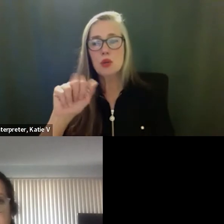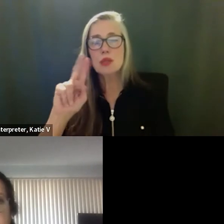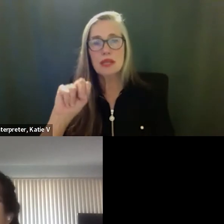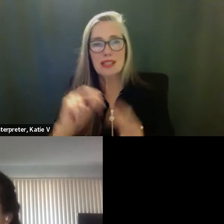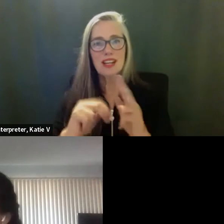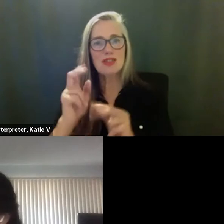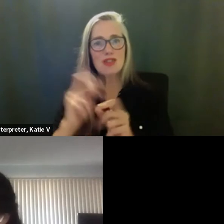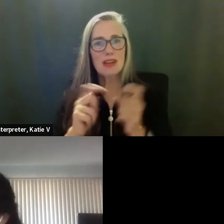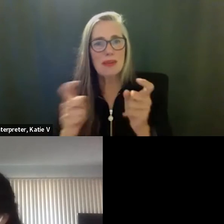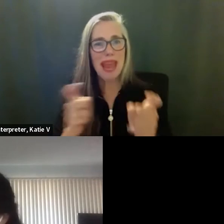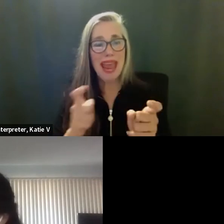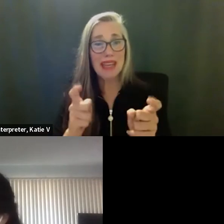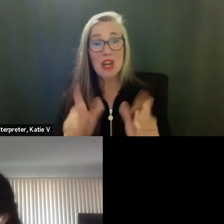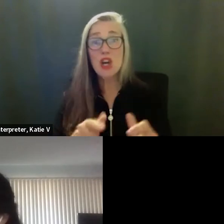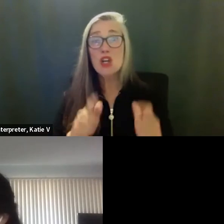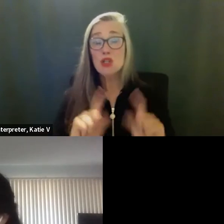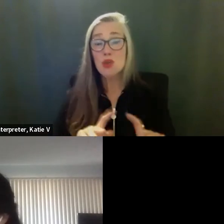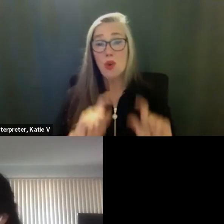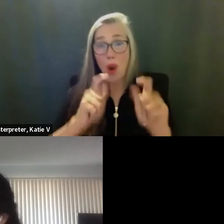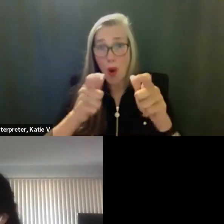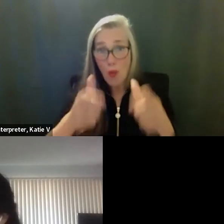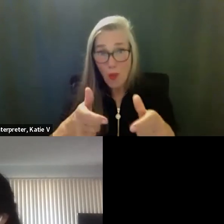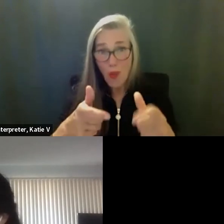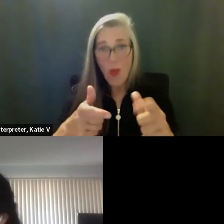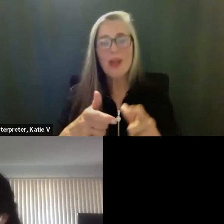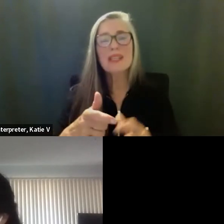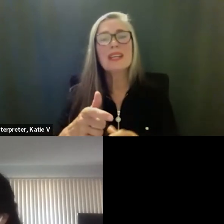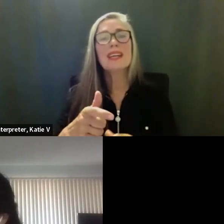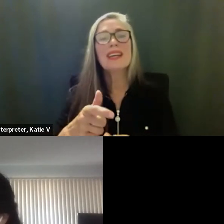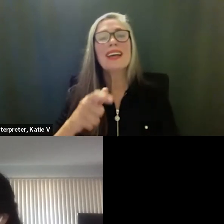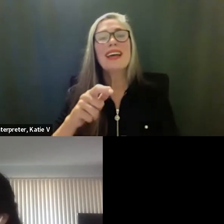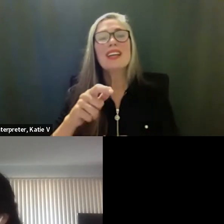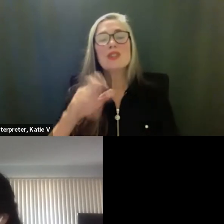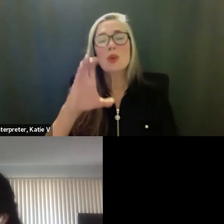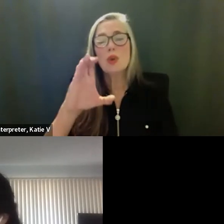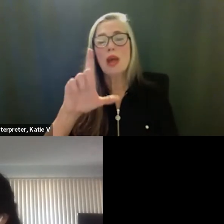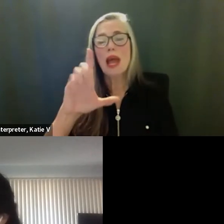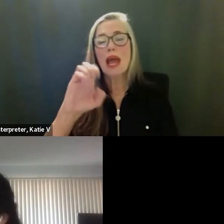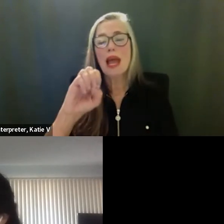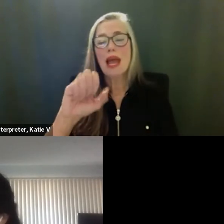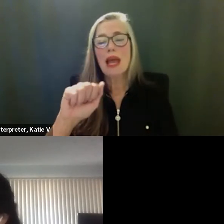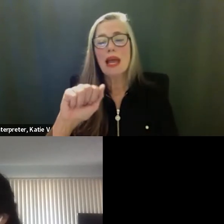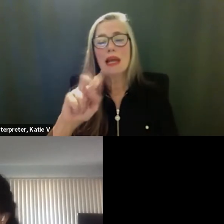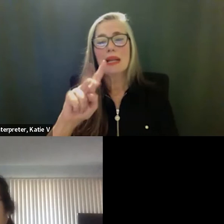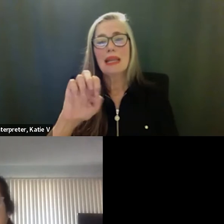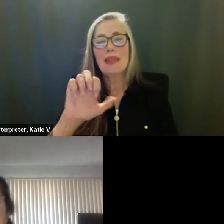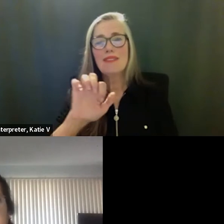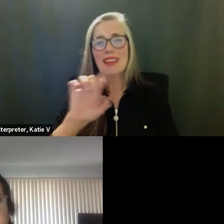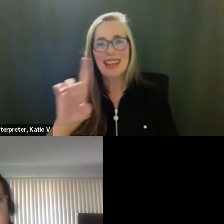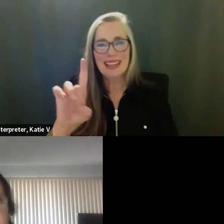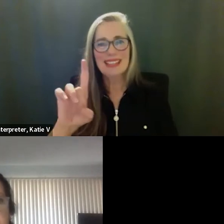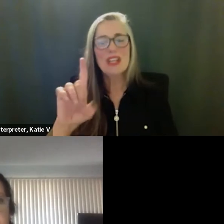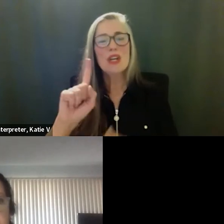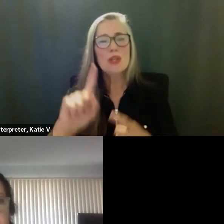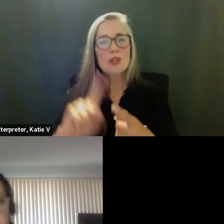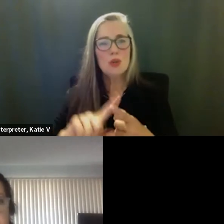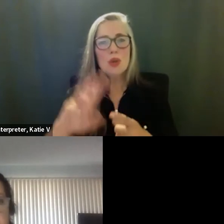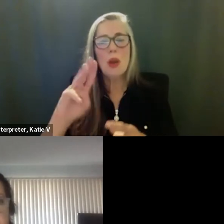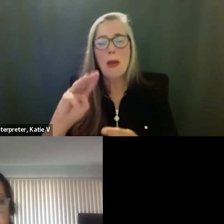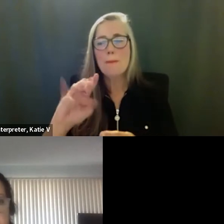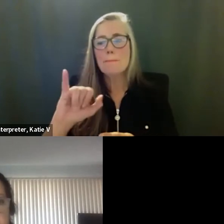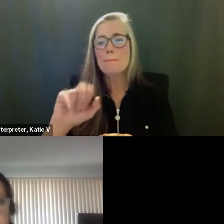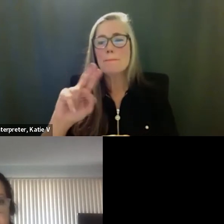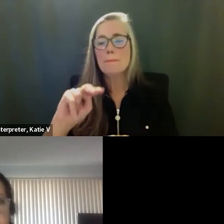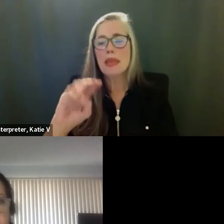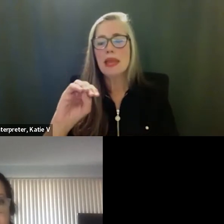the contract for Cleveland Elementary School New Classrooms to Menemshire per the bid documents presented. Okay. Do have a second?